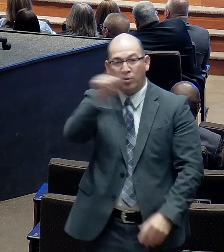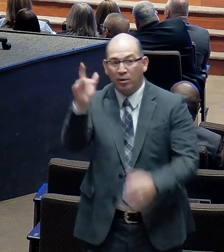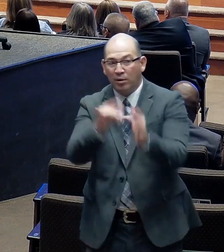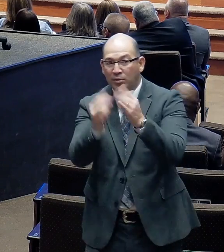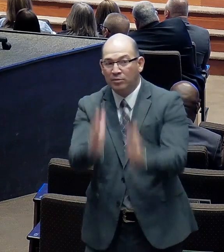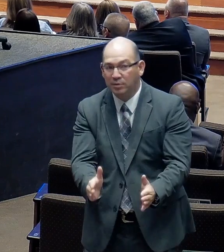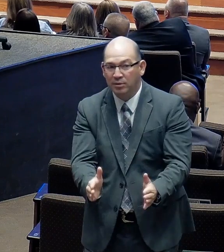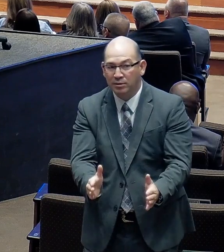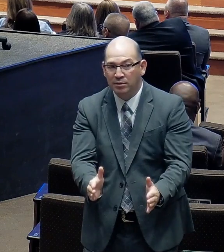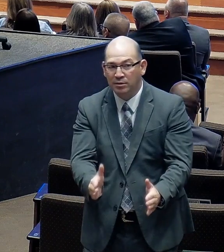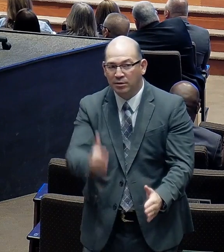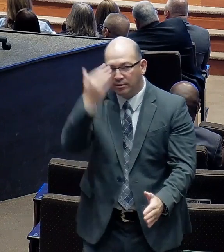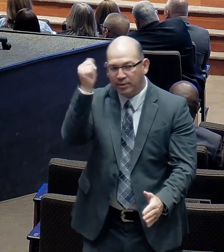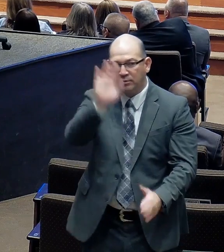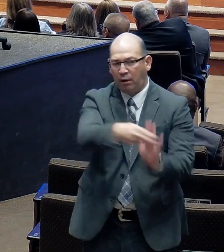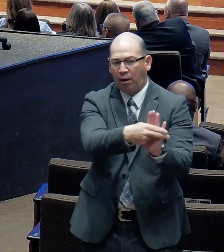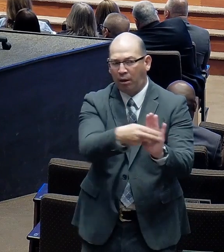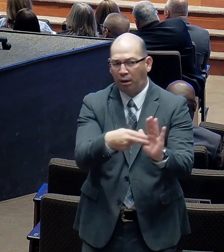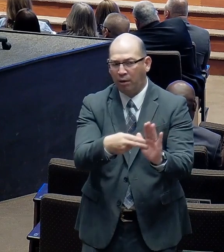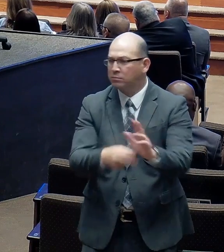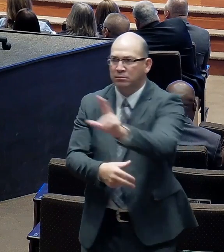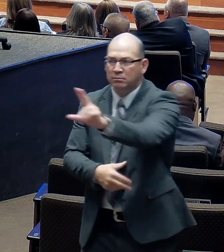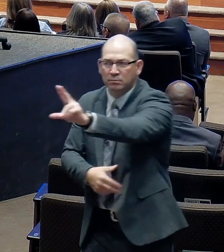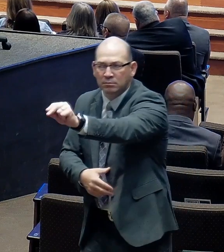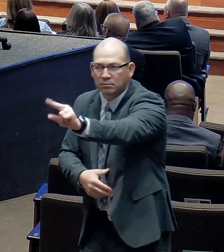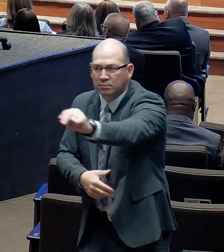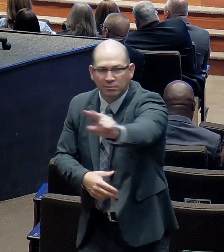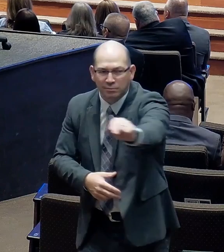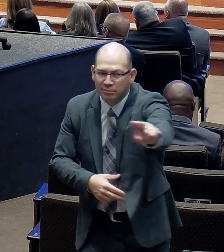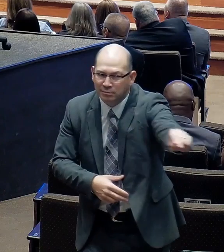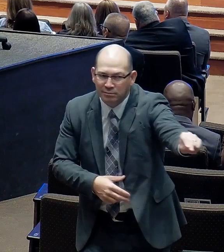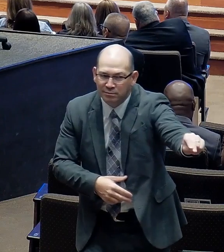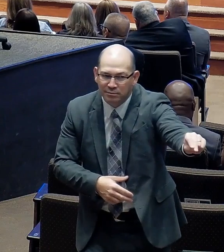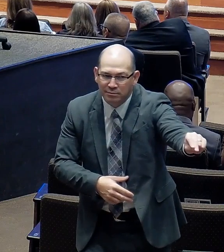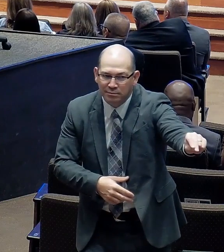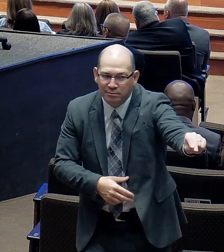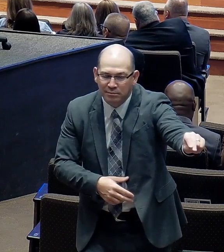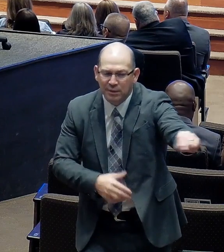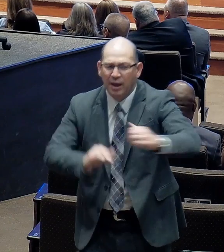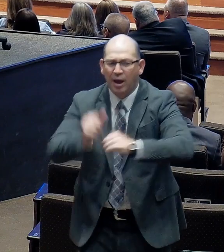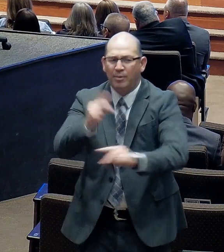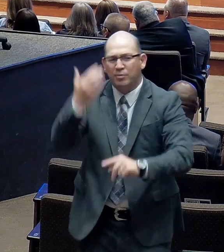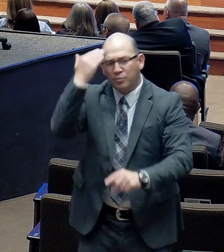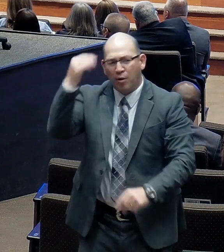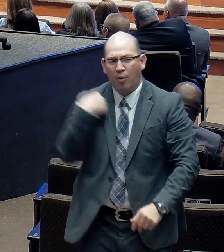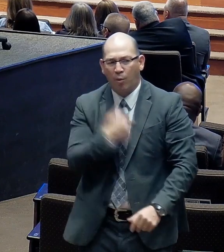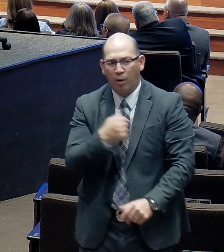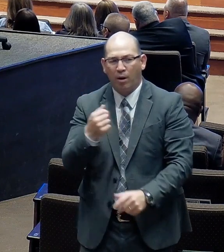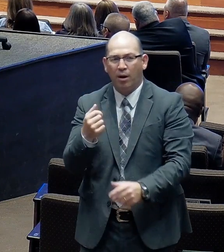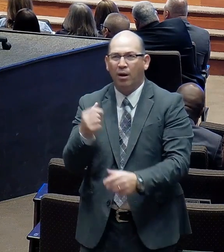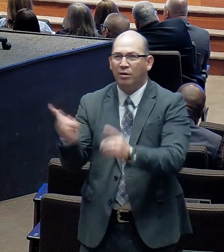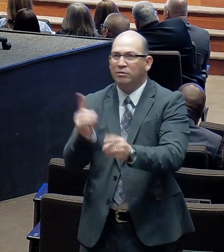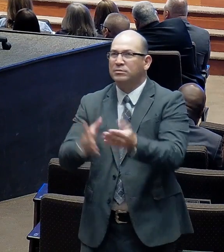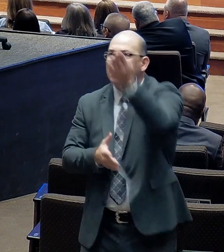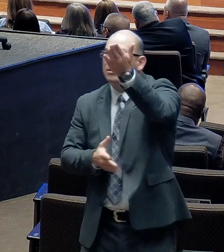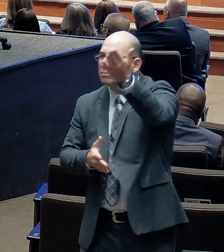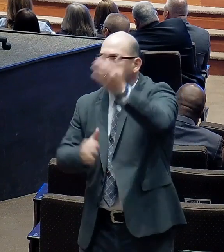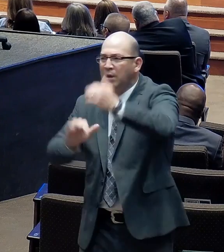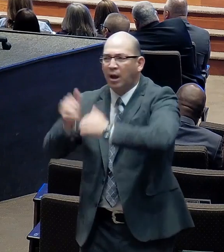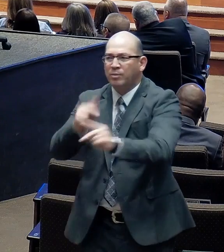Independent. Baptist. No. By this shall all men know. You're my disciples. Because you have all of